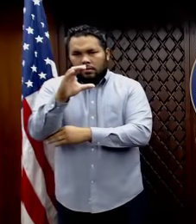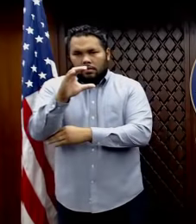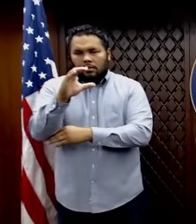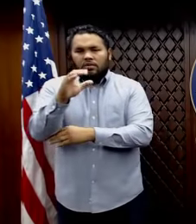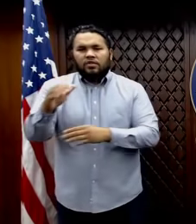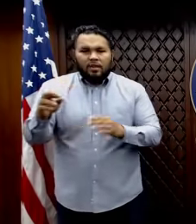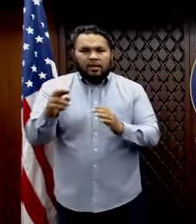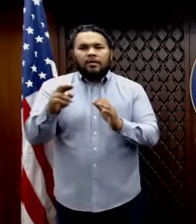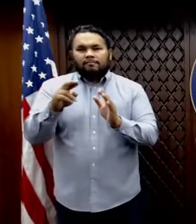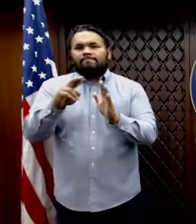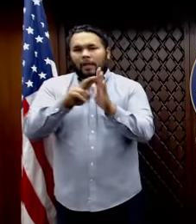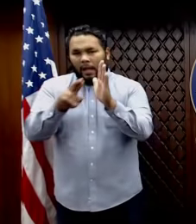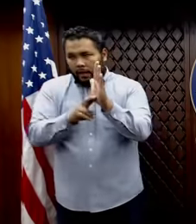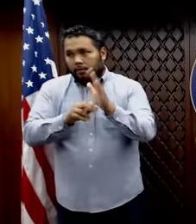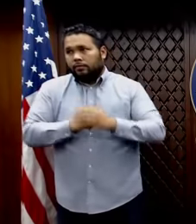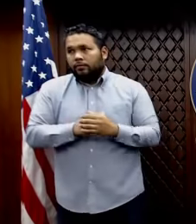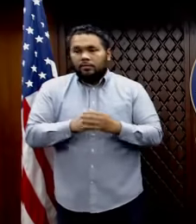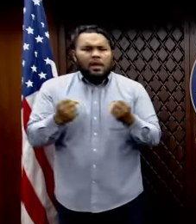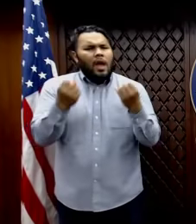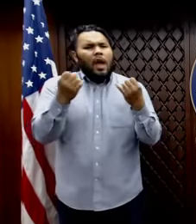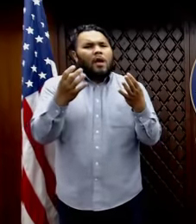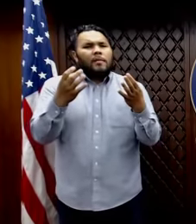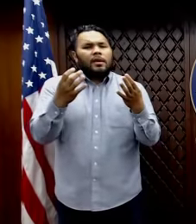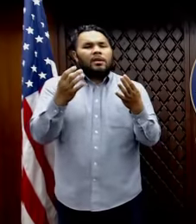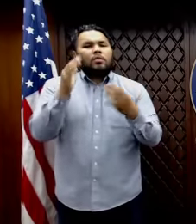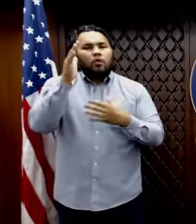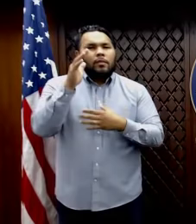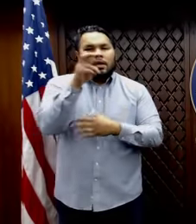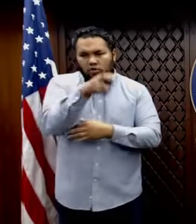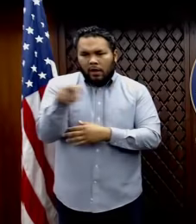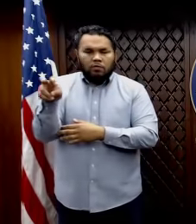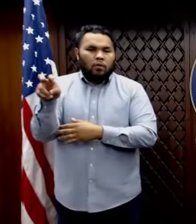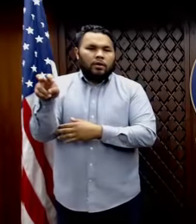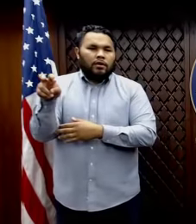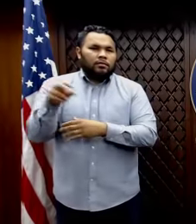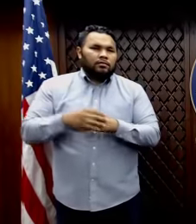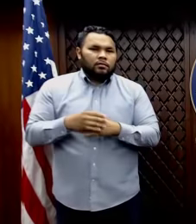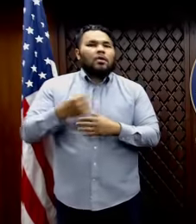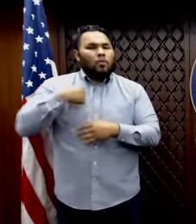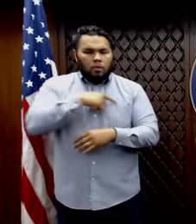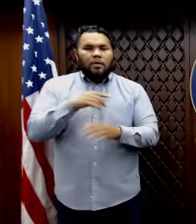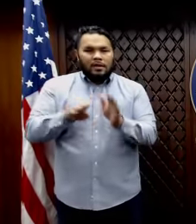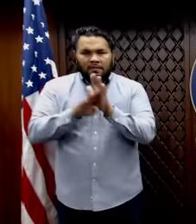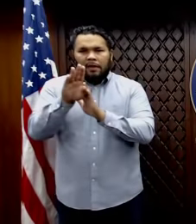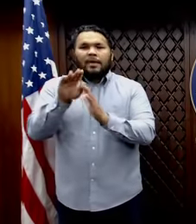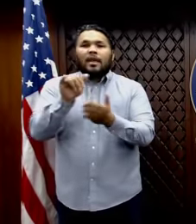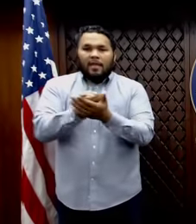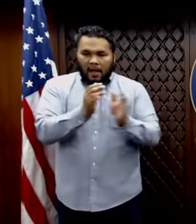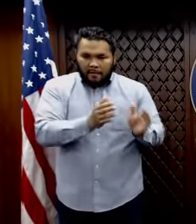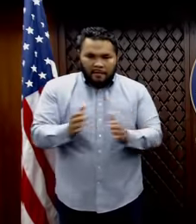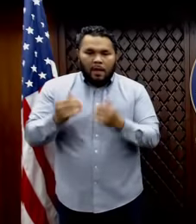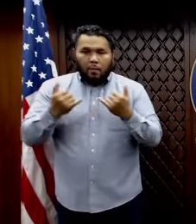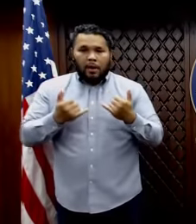many, Admiral, will there be at a time, transported down to Tumon? Yep. We're developing that plan right now,